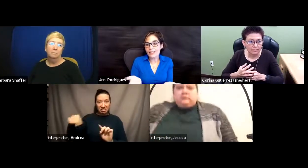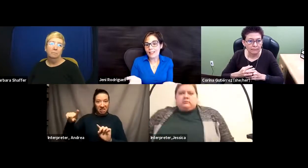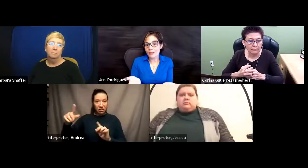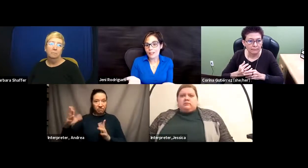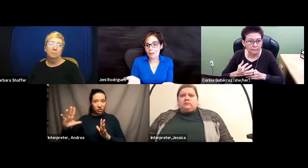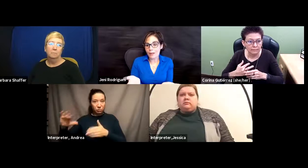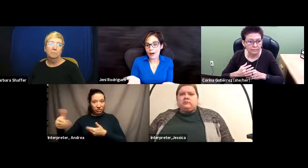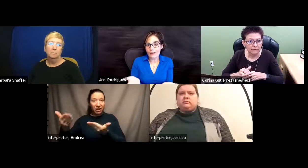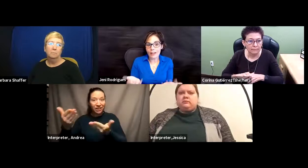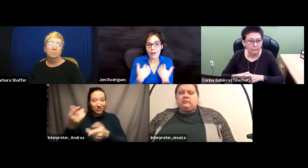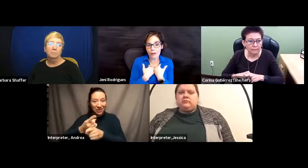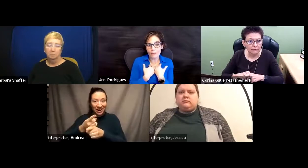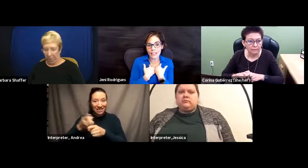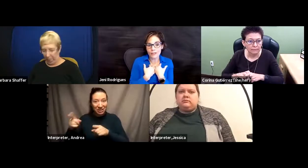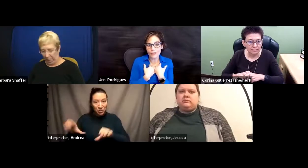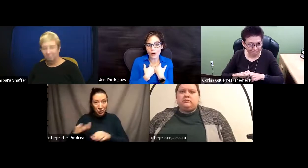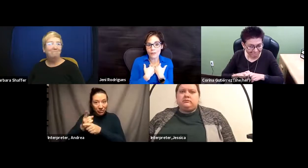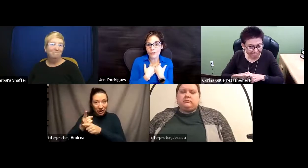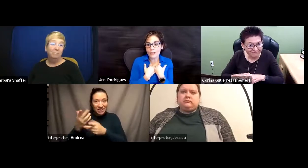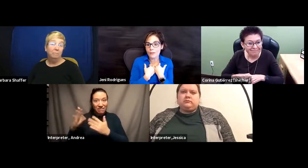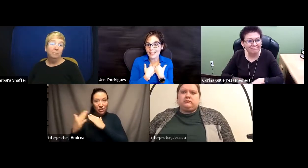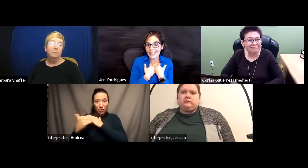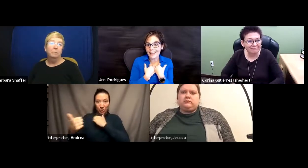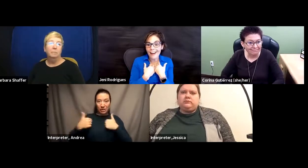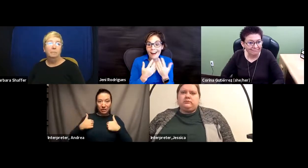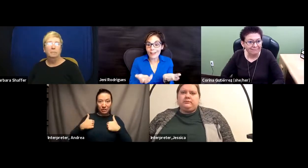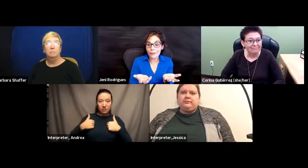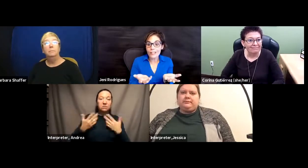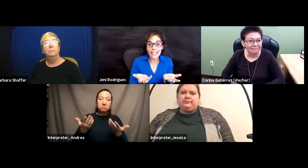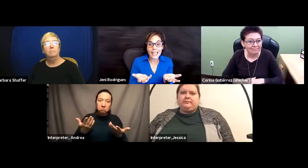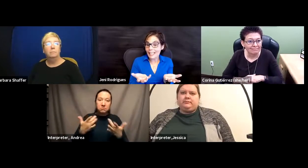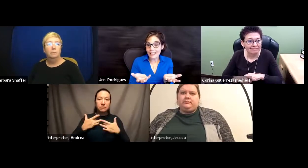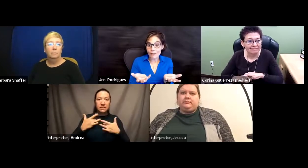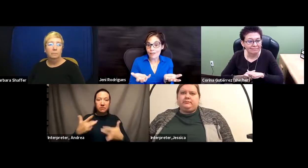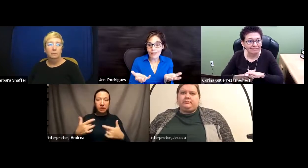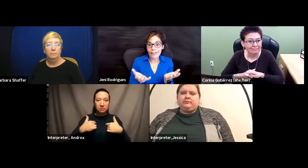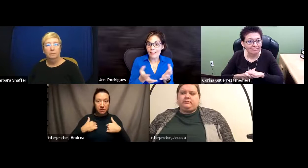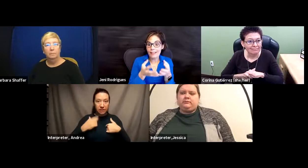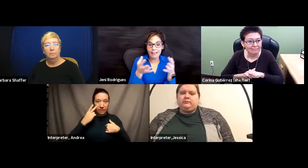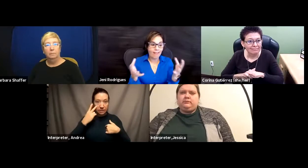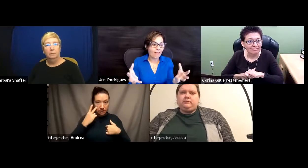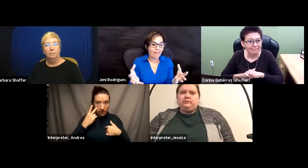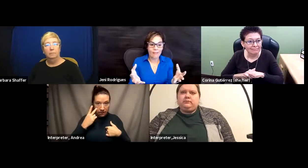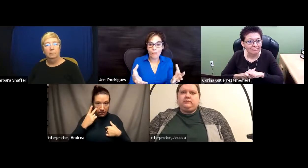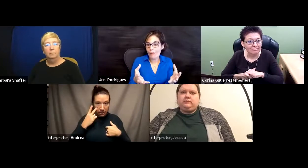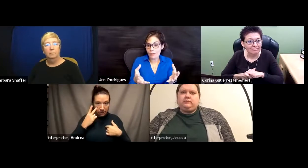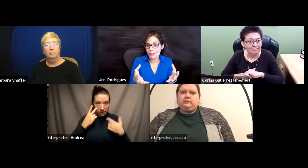means that they're doing something right if they've called me to show up. So typically, I don't see any of the problems.